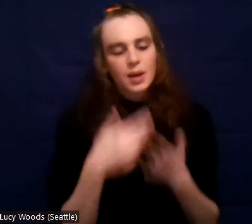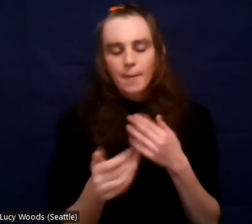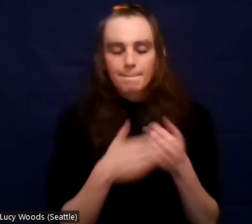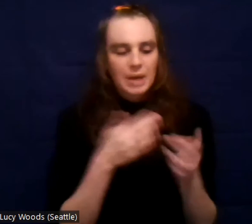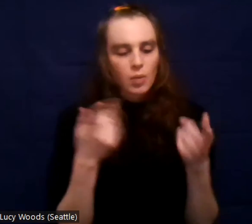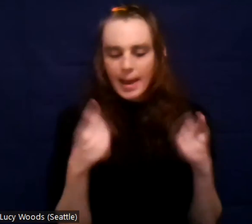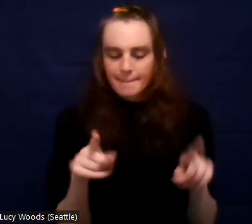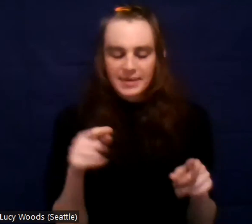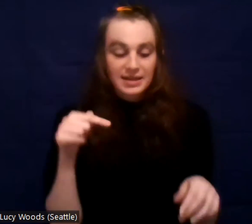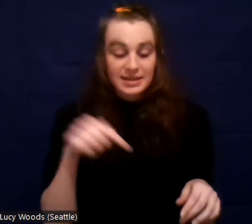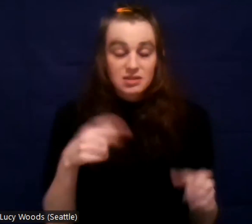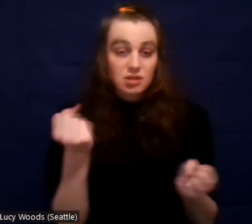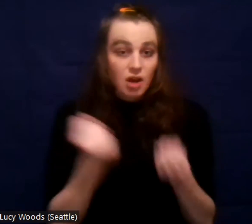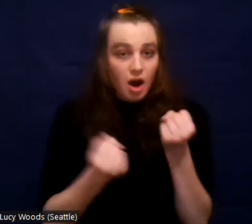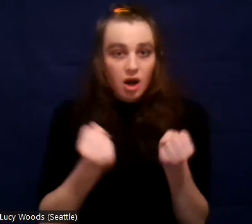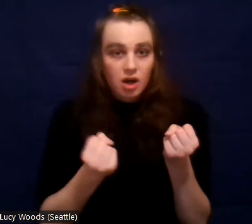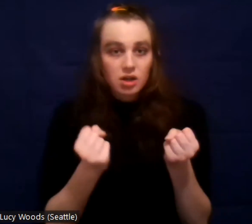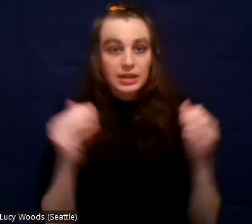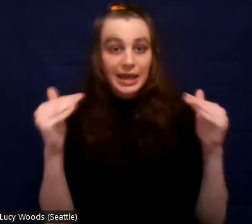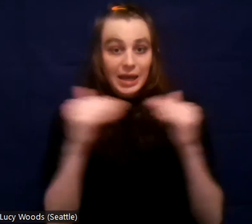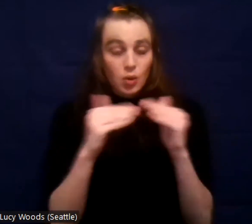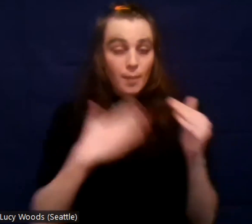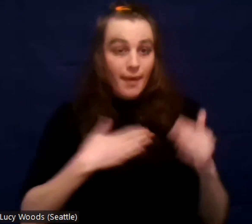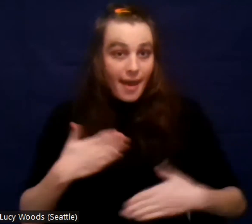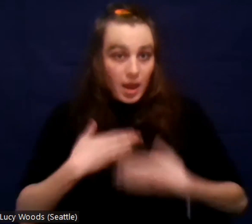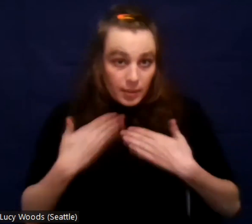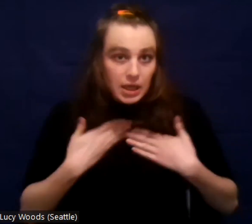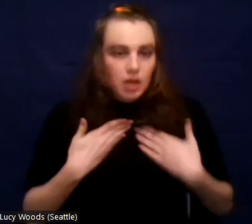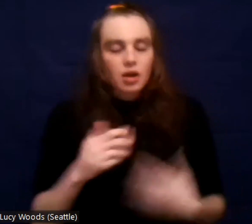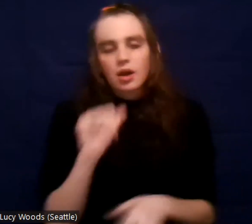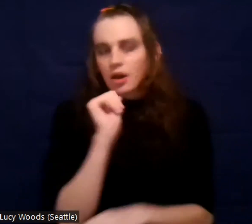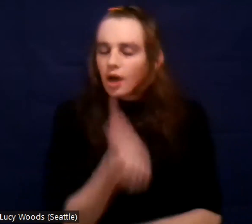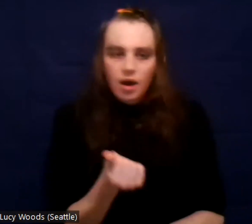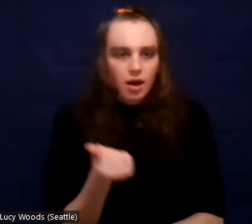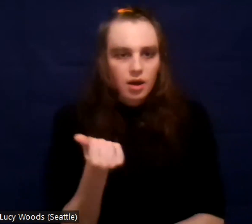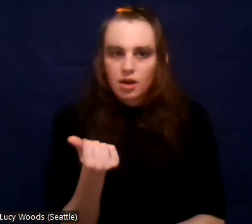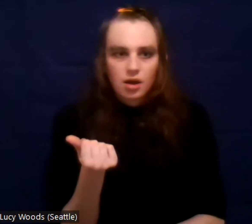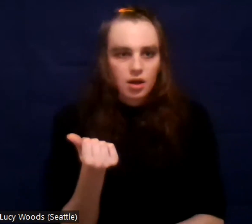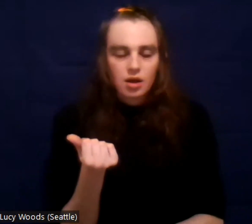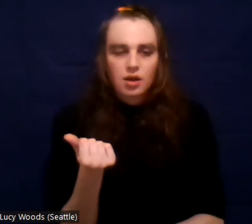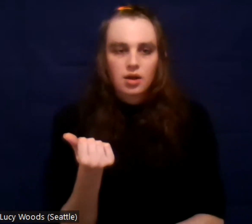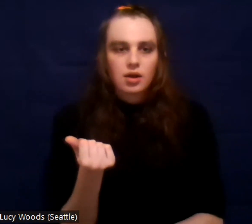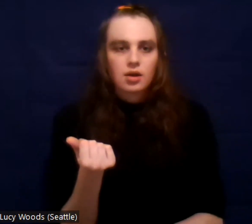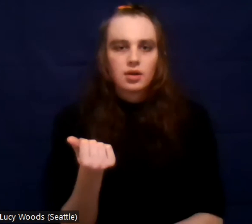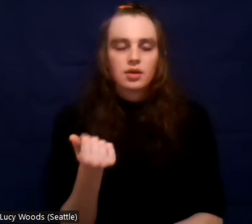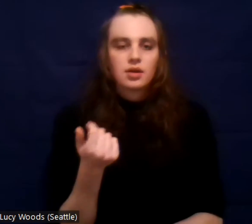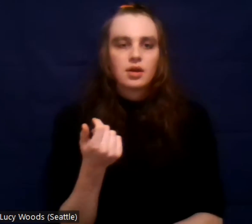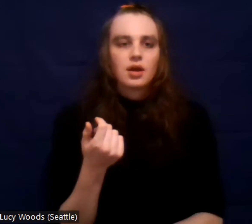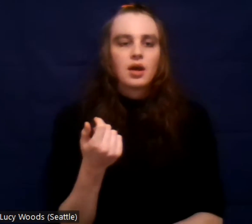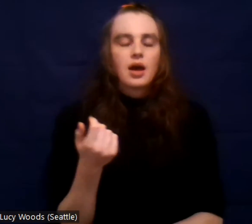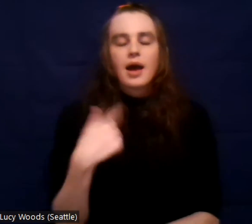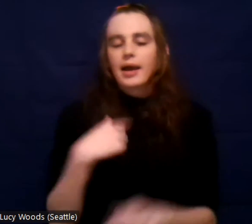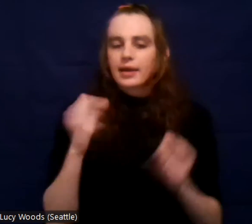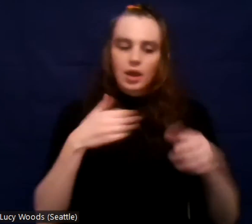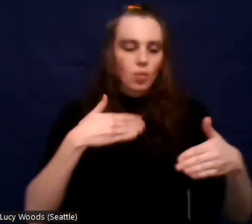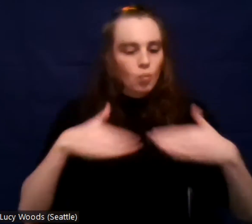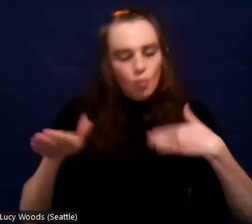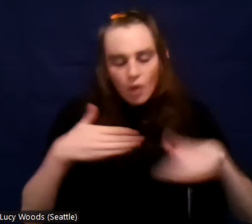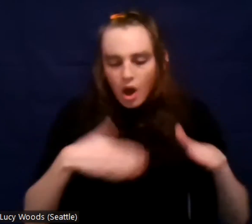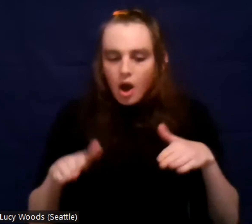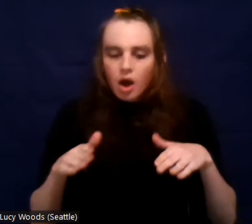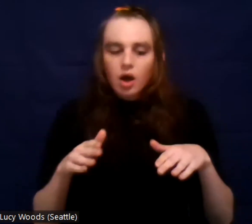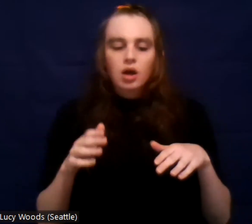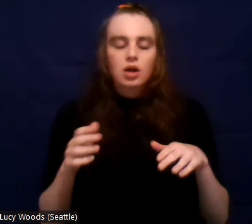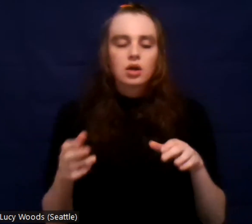happiness, no matter where I'm trying to go or trying to do something. I've done it before on foot, rode the bus, rode my